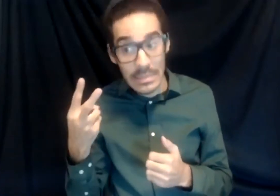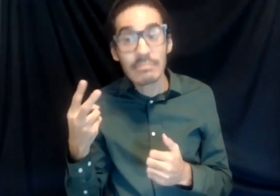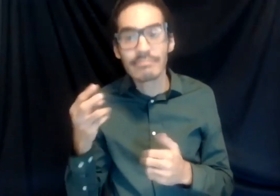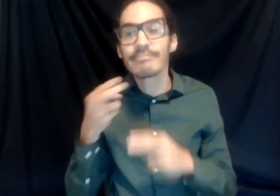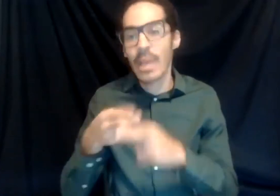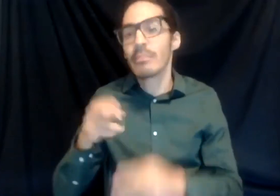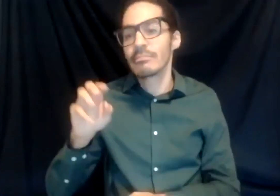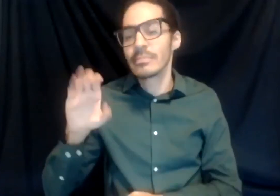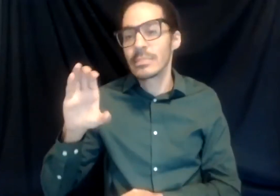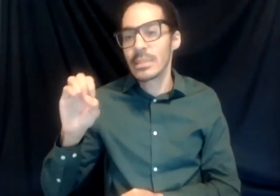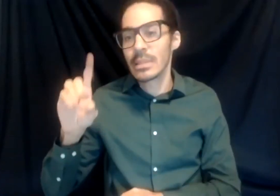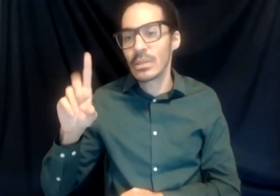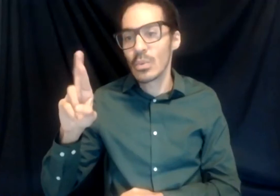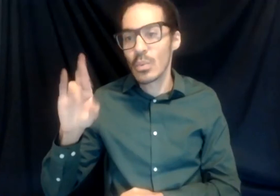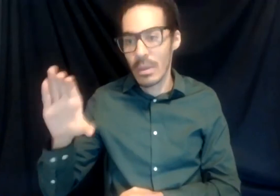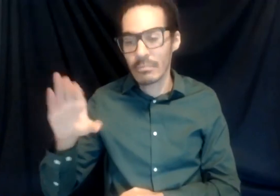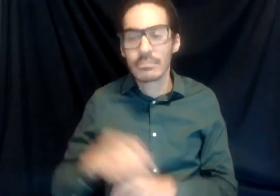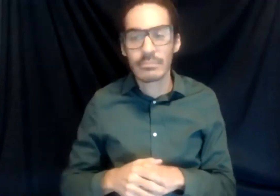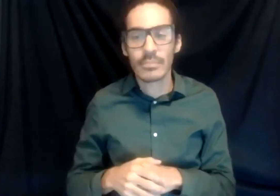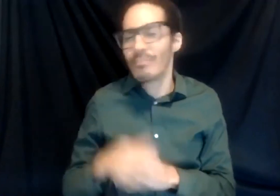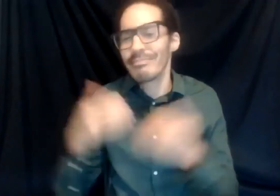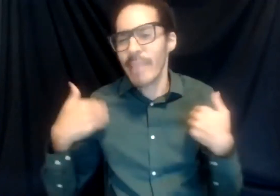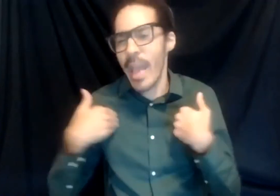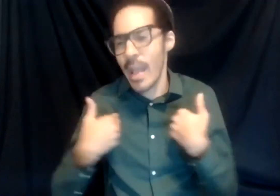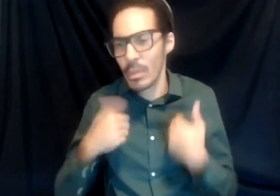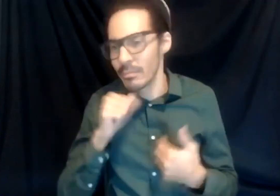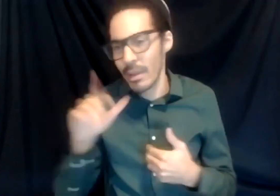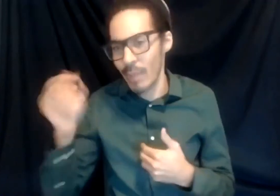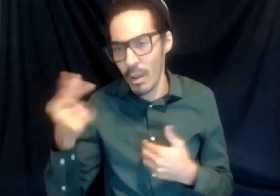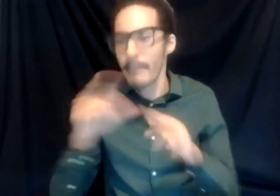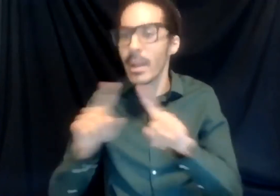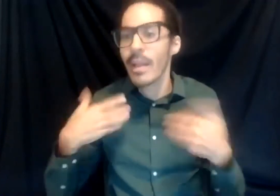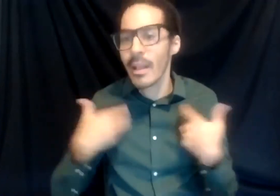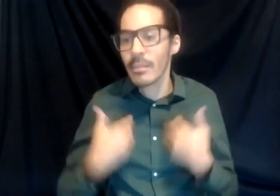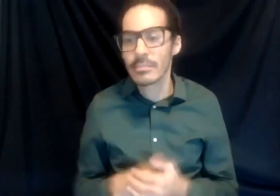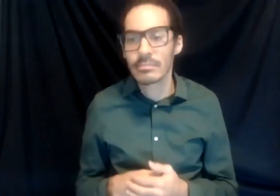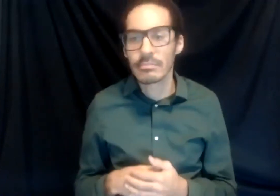They do like to do that during golf. He's looking at me like he might do it soon.